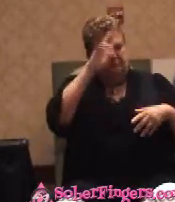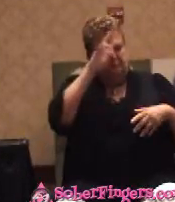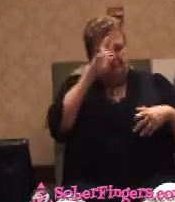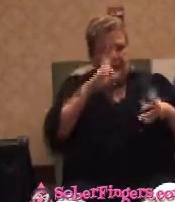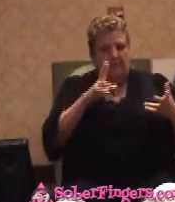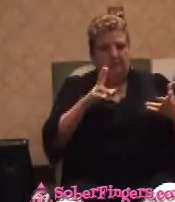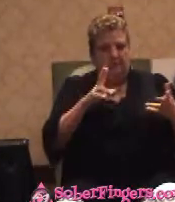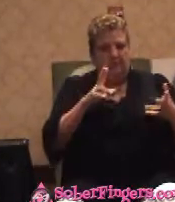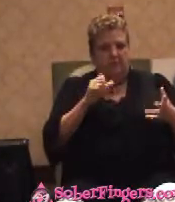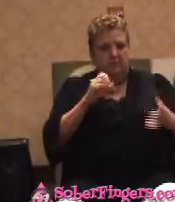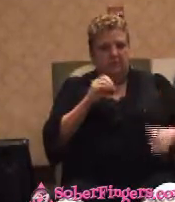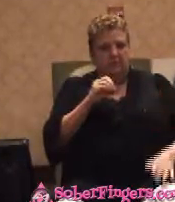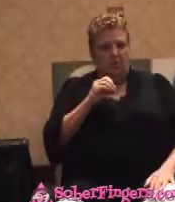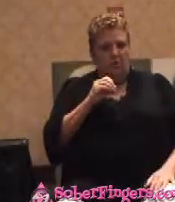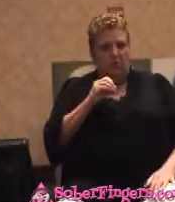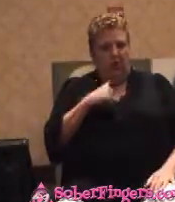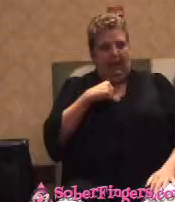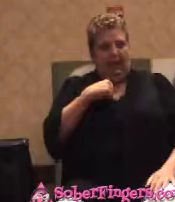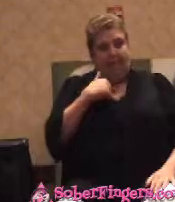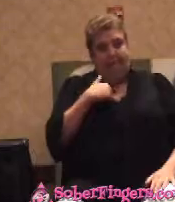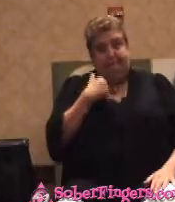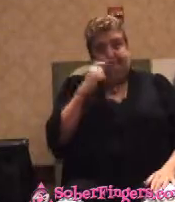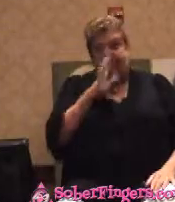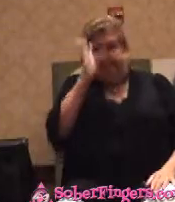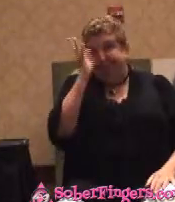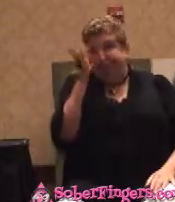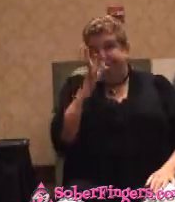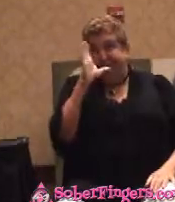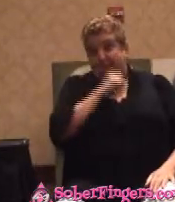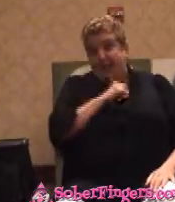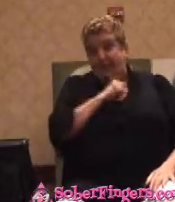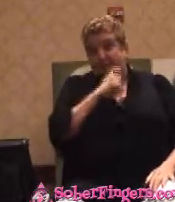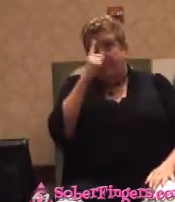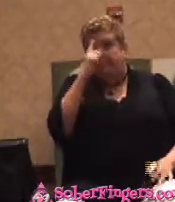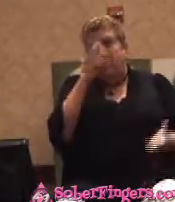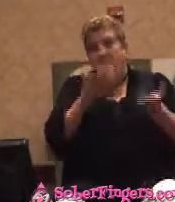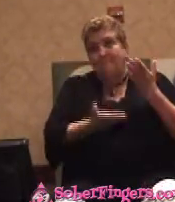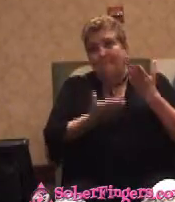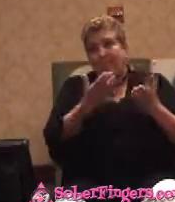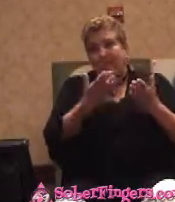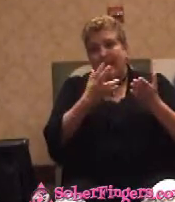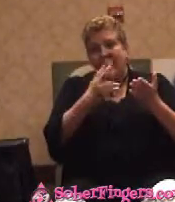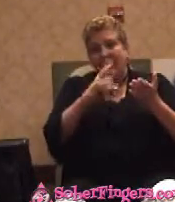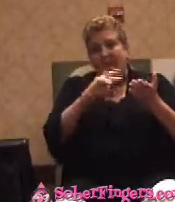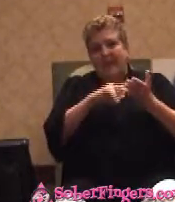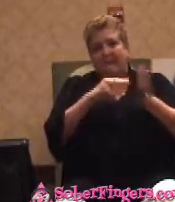So I made my best guess. I thought it might be an aluminum kitchen utensil.